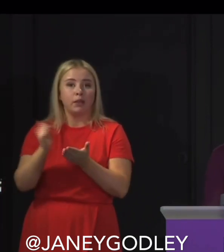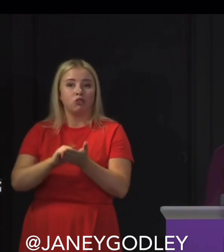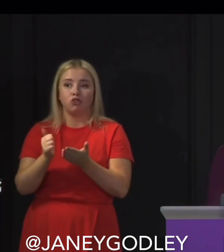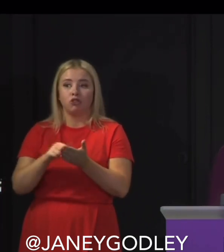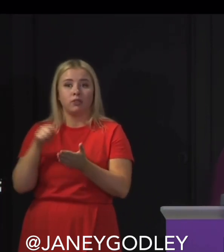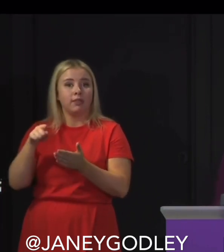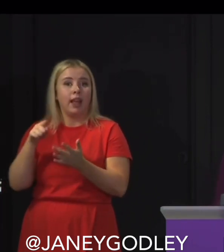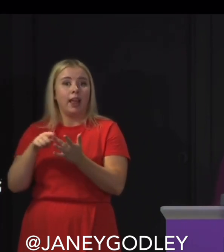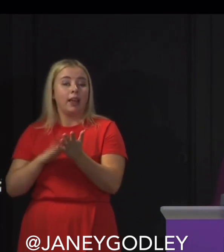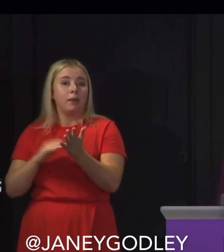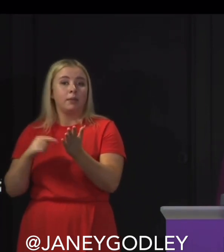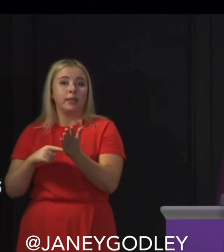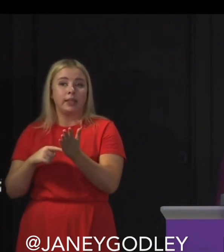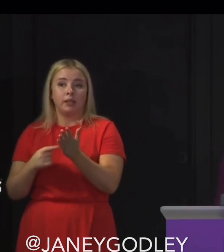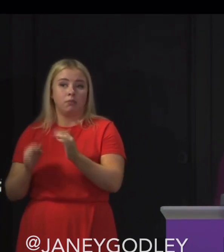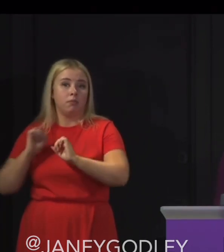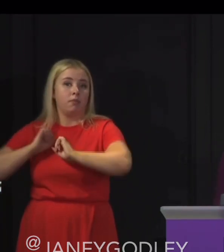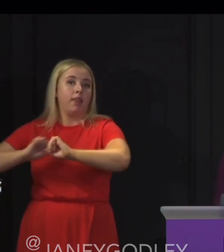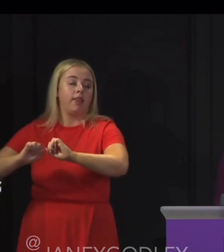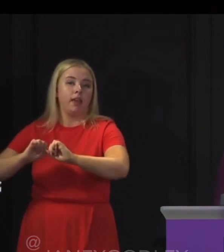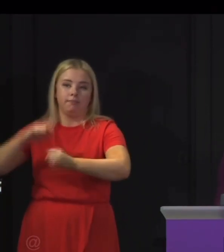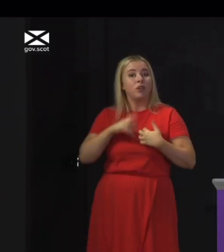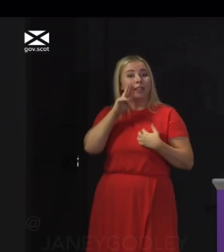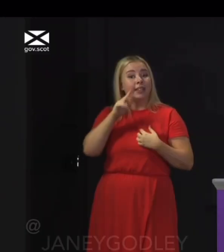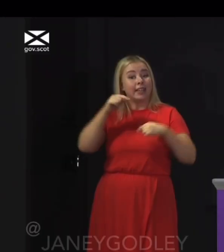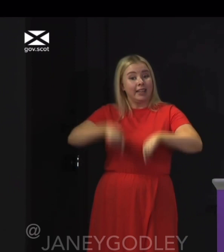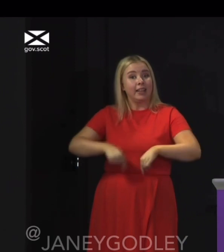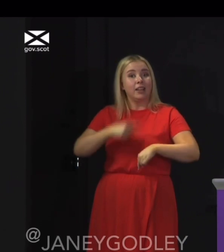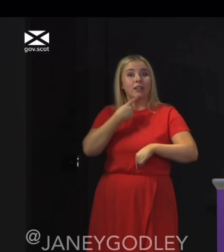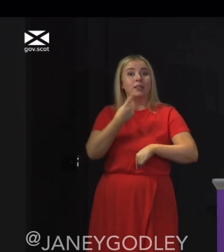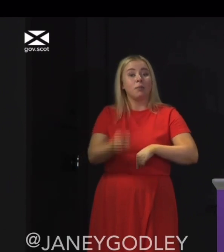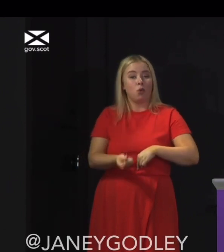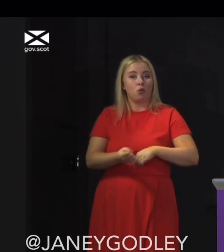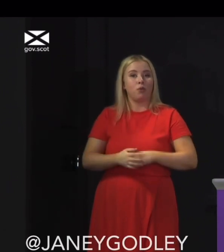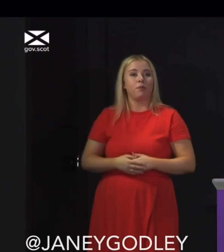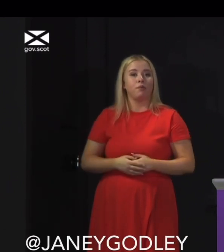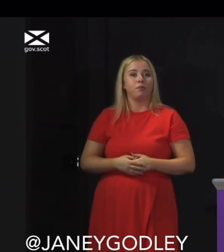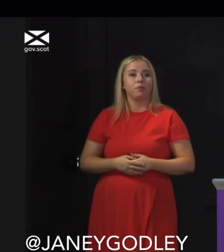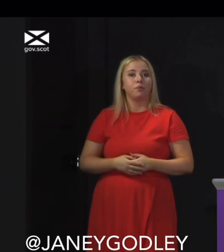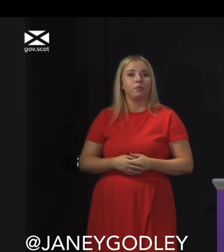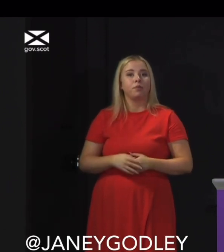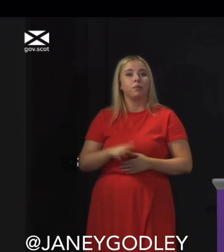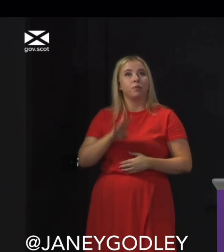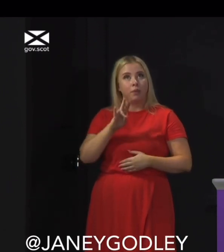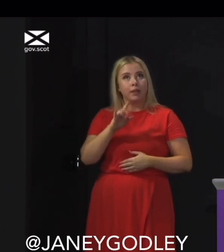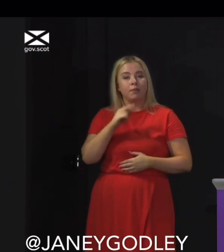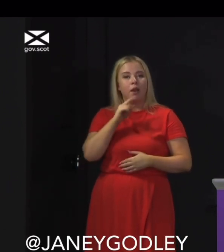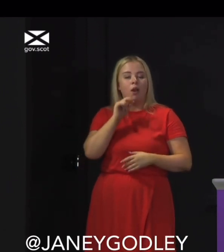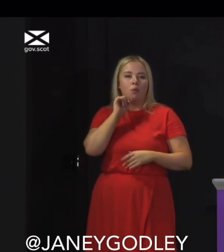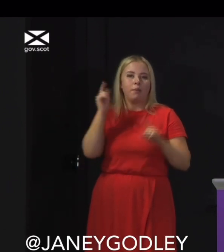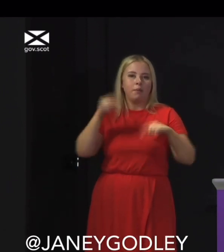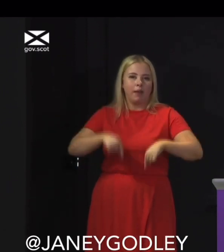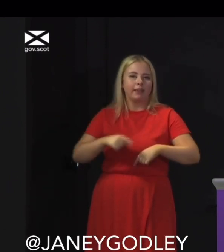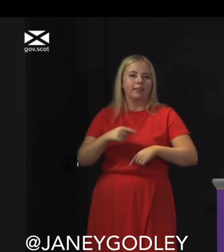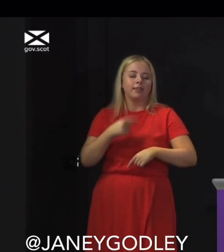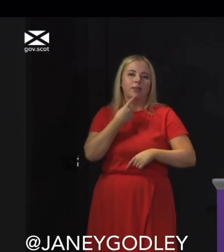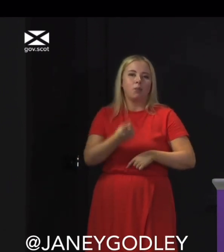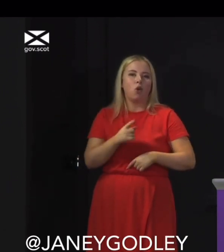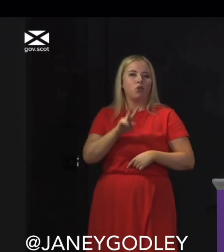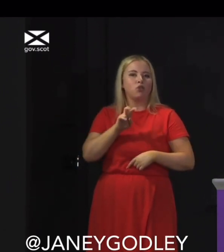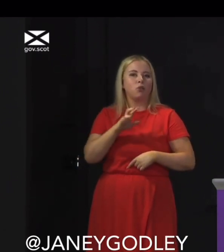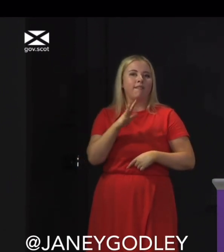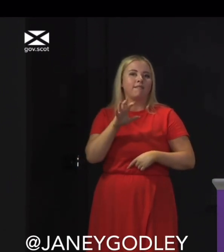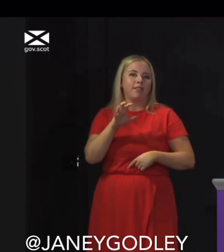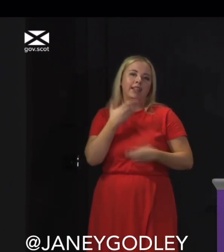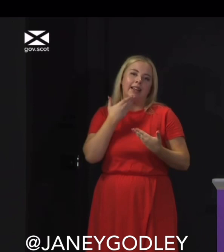here and we're trying today we're best. Honest to fucking god. Oh right, pull on your emotional life jacket and keep each other afloat.